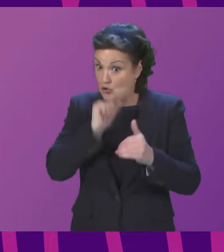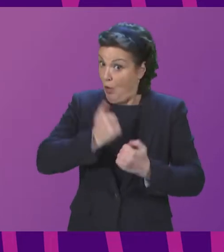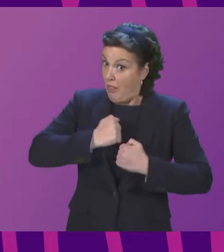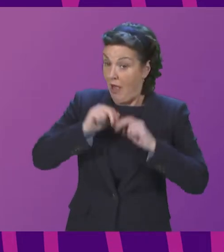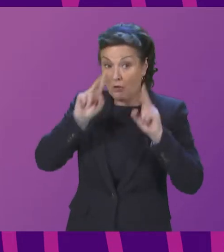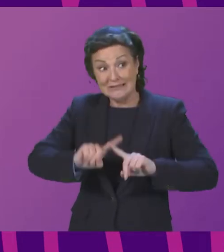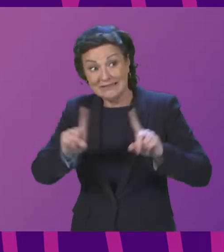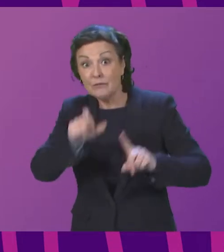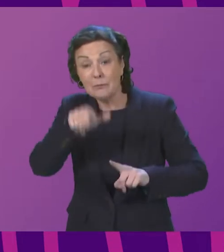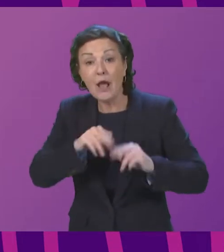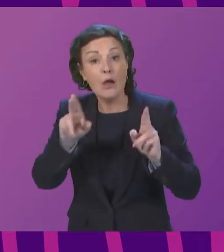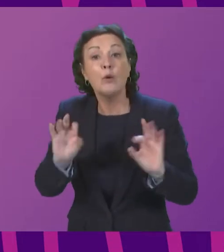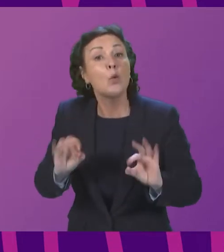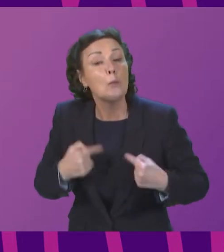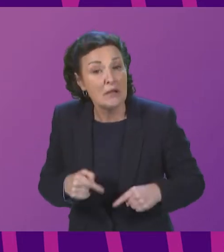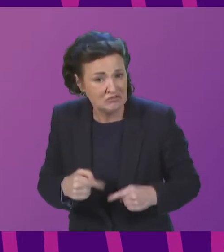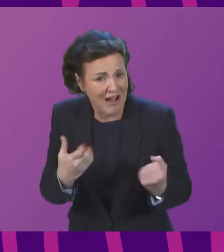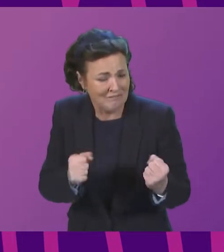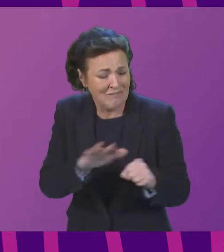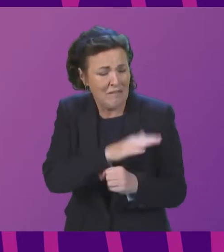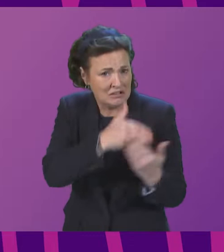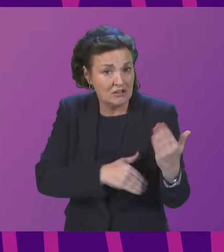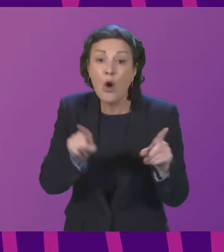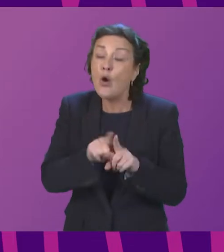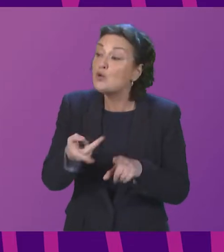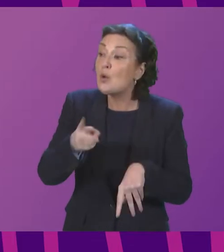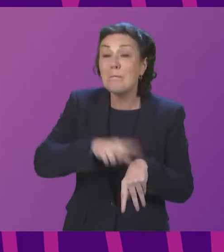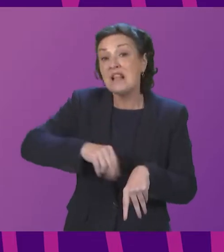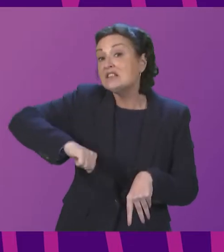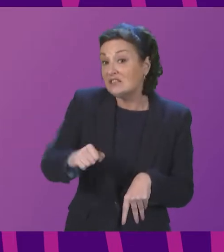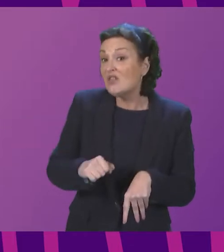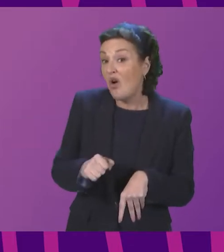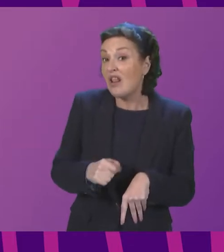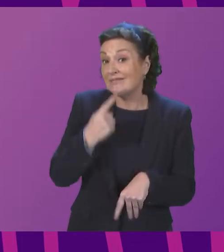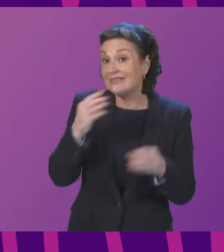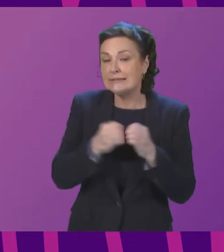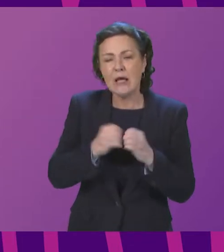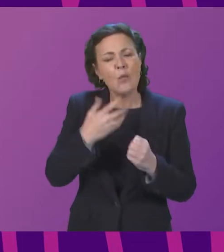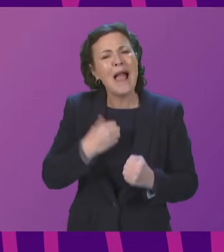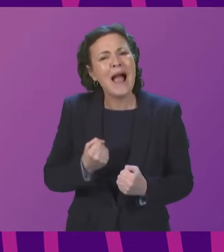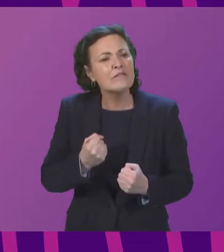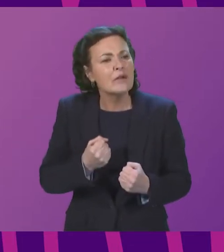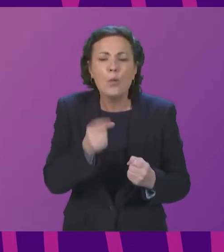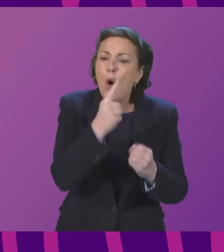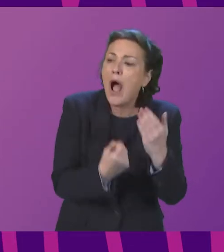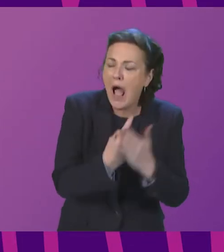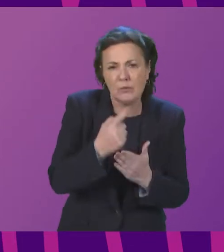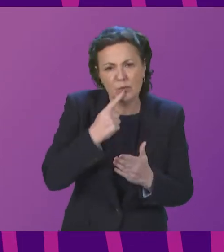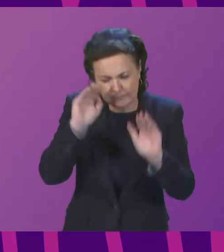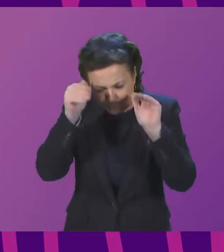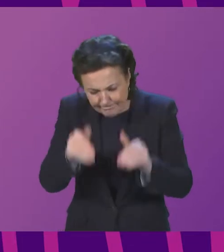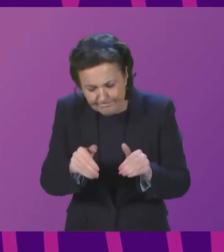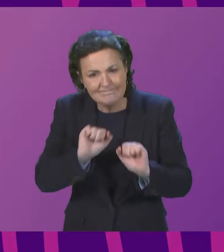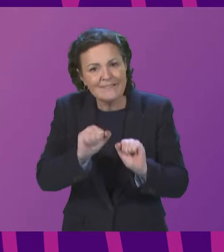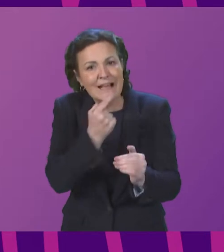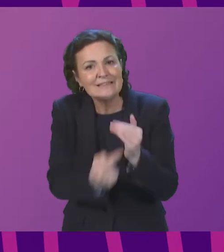permission. Similarly, Police Scotland stated that cases are dealt with according to the circumstances and evidence presented, stating